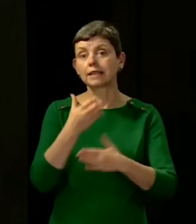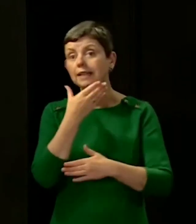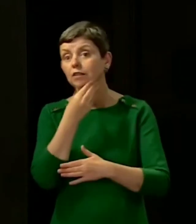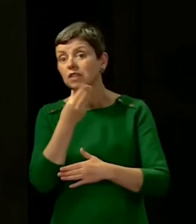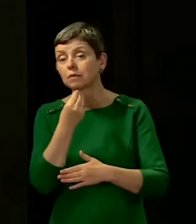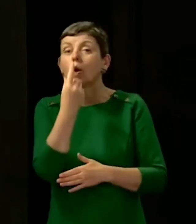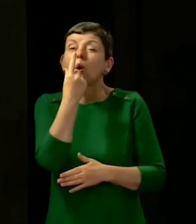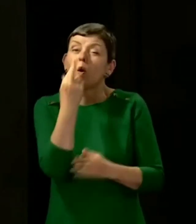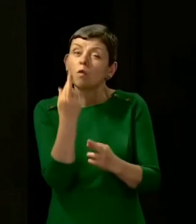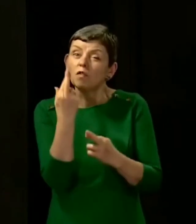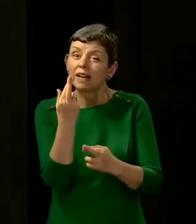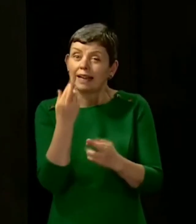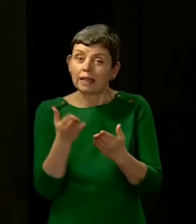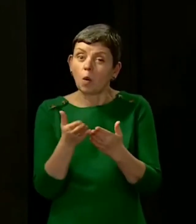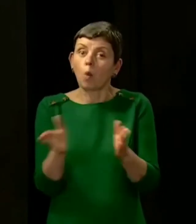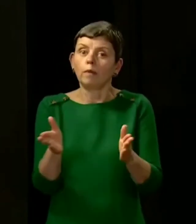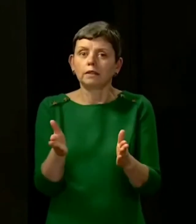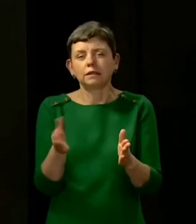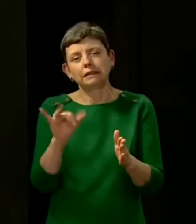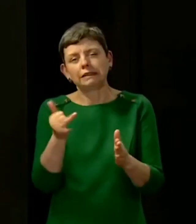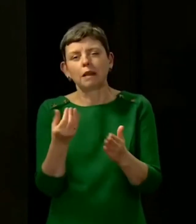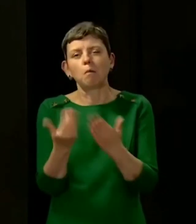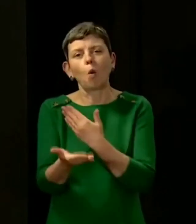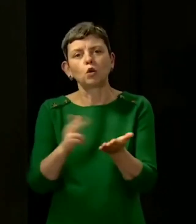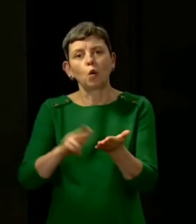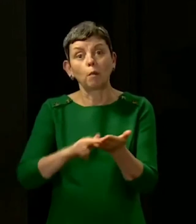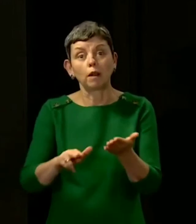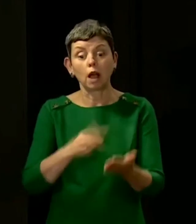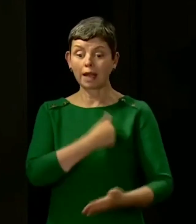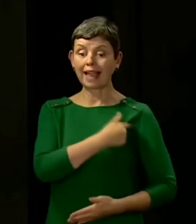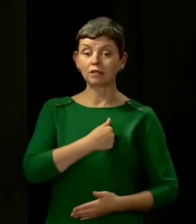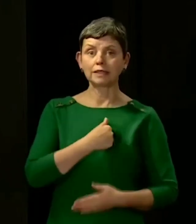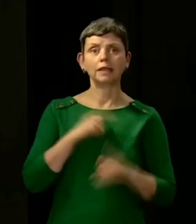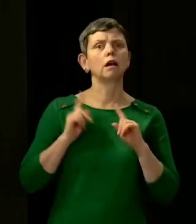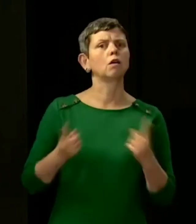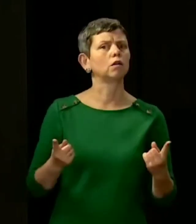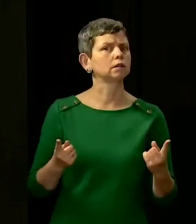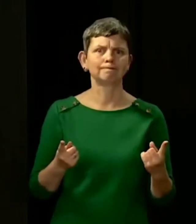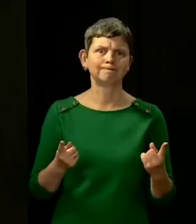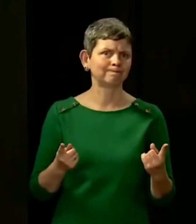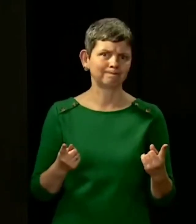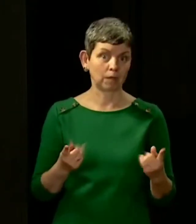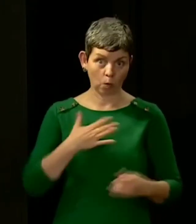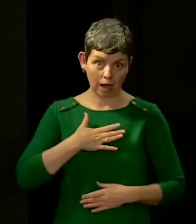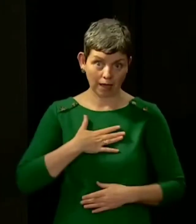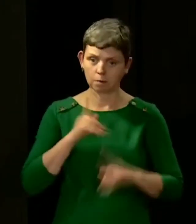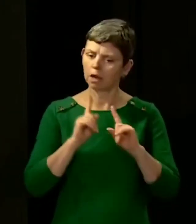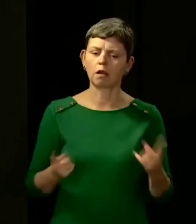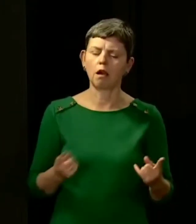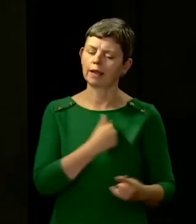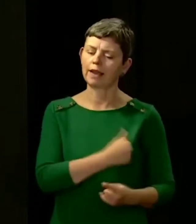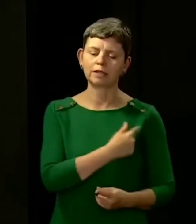guarantee it right now? No, I wish I could because it would make my life easier apart from anything else, but I can't. And I'm not going to stand here